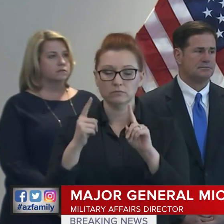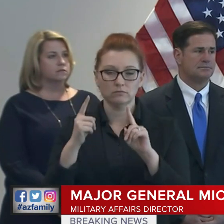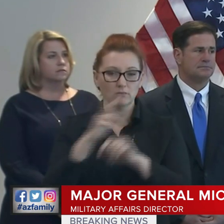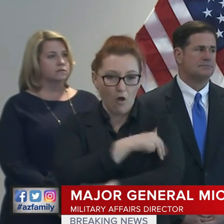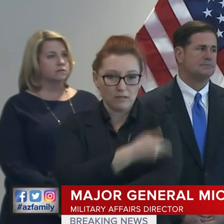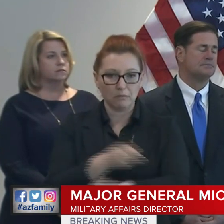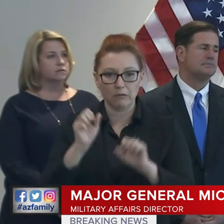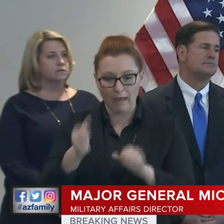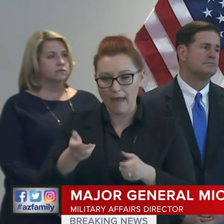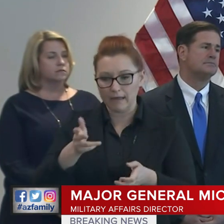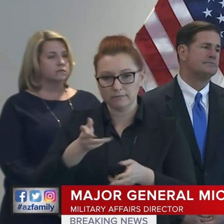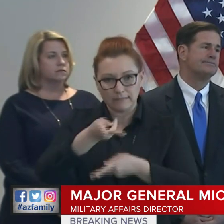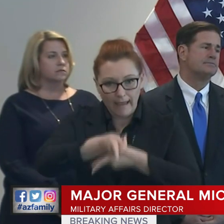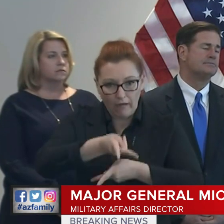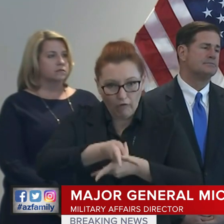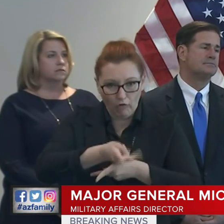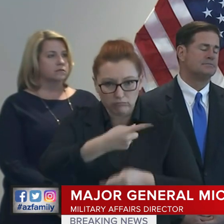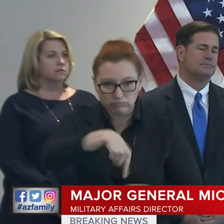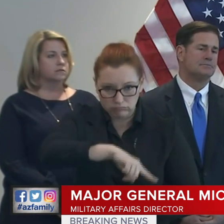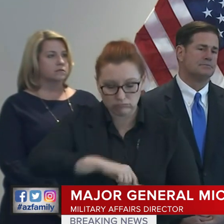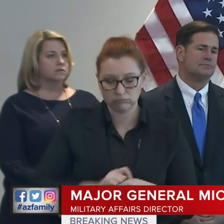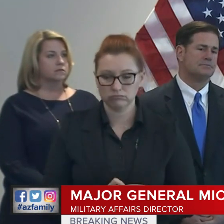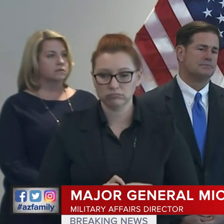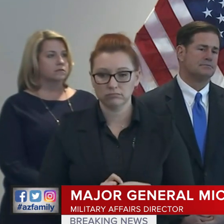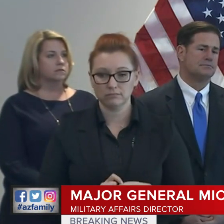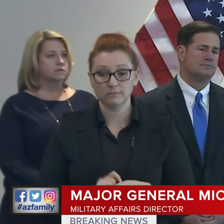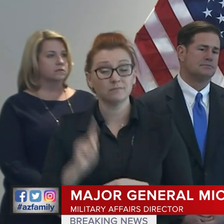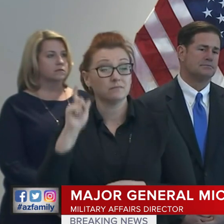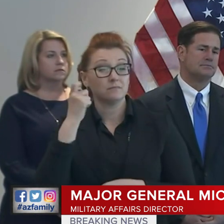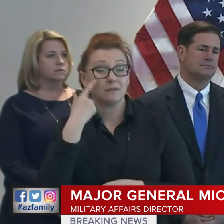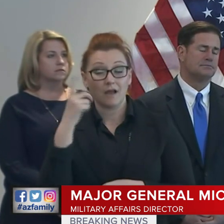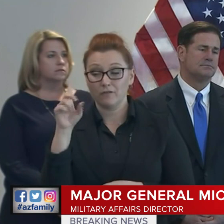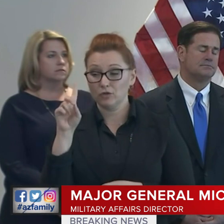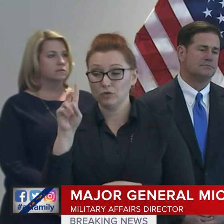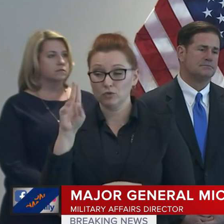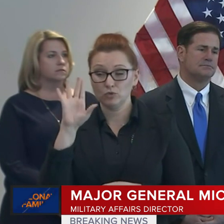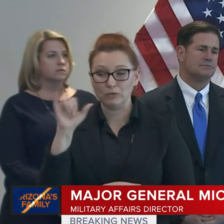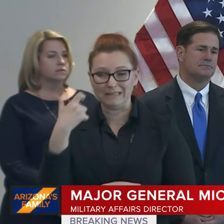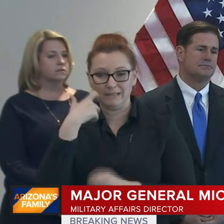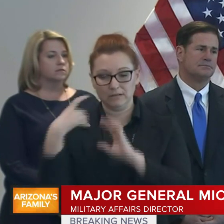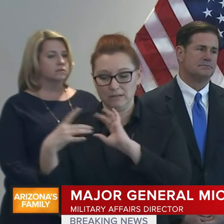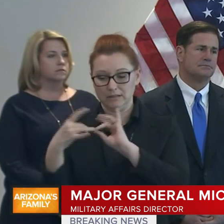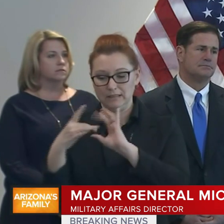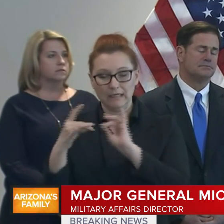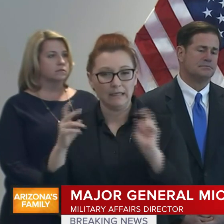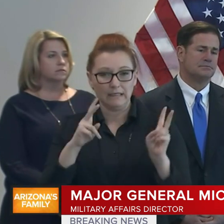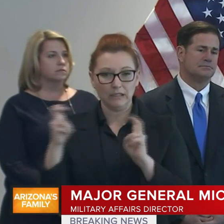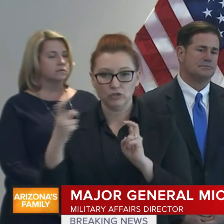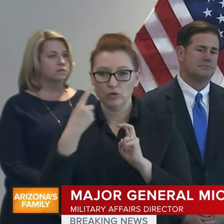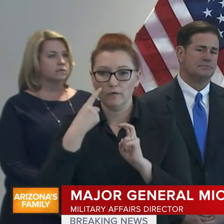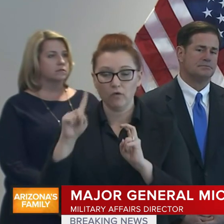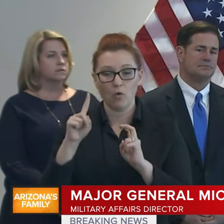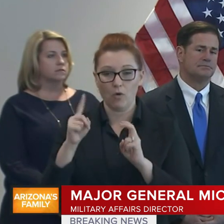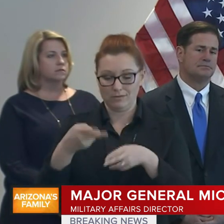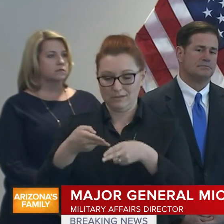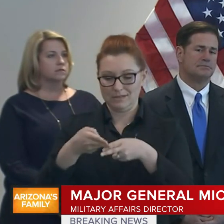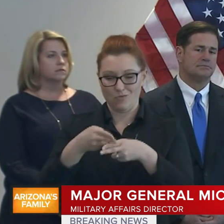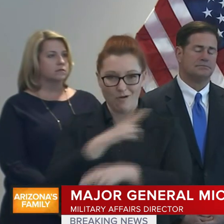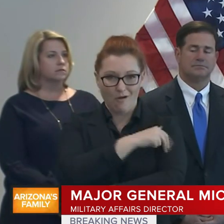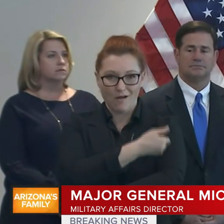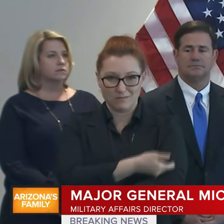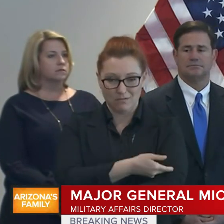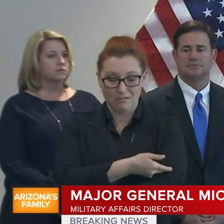When Governor Ducey mentioned the issue with field maintenance or field medical facilities that we requested,